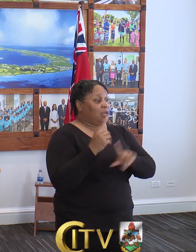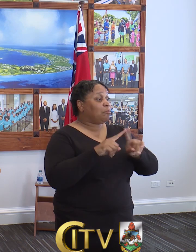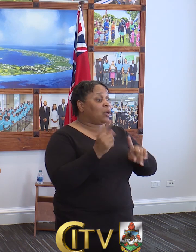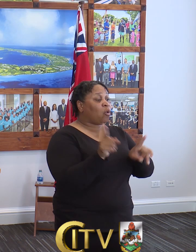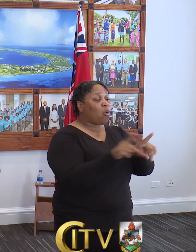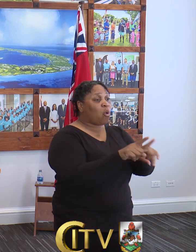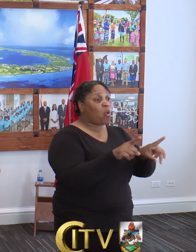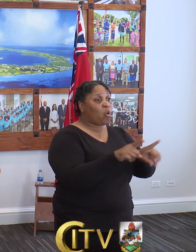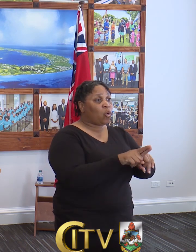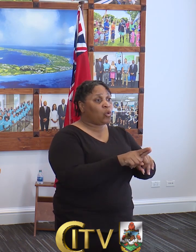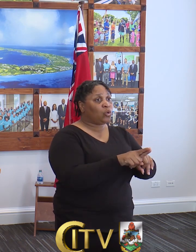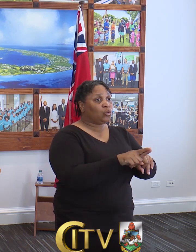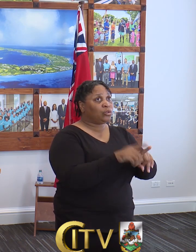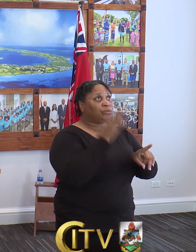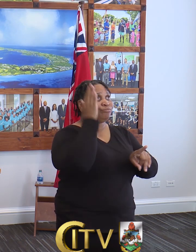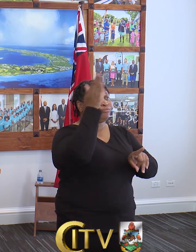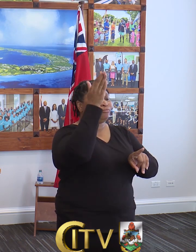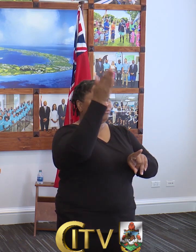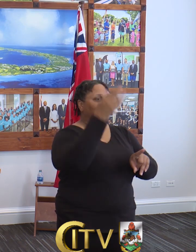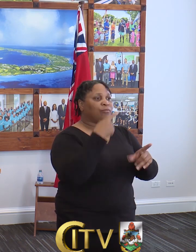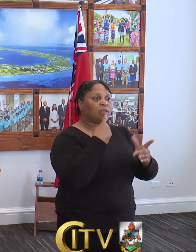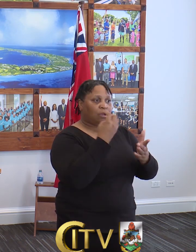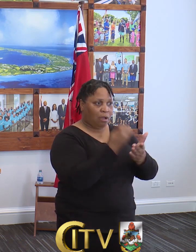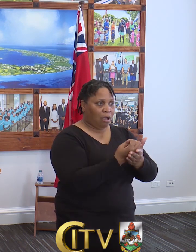also regarding our economy.